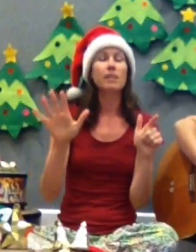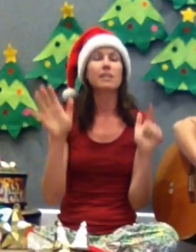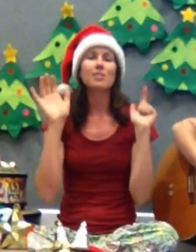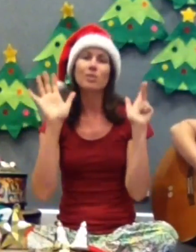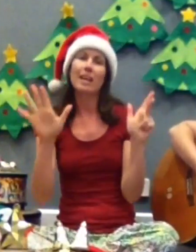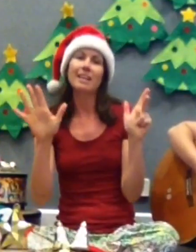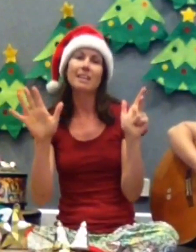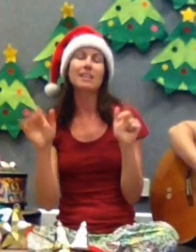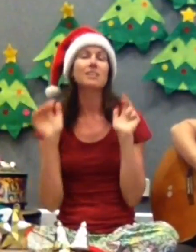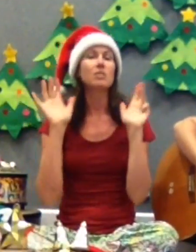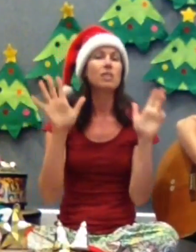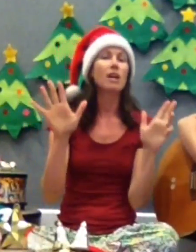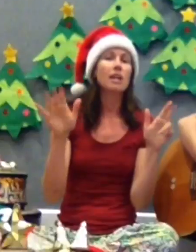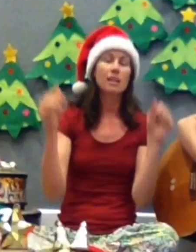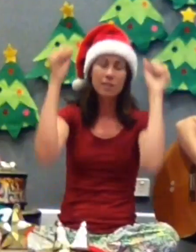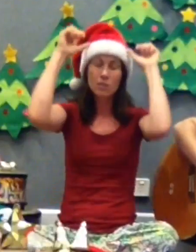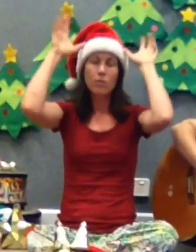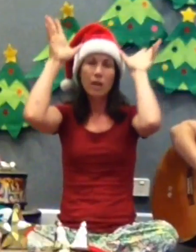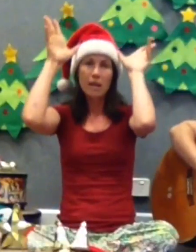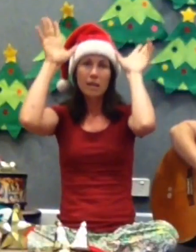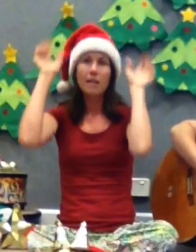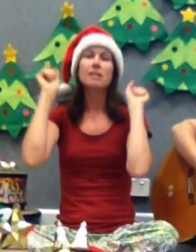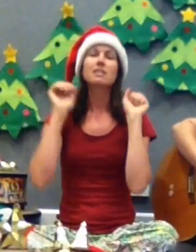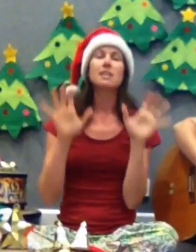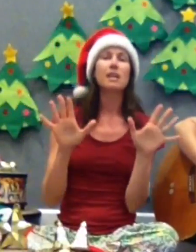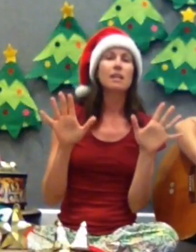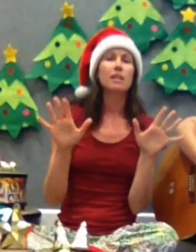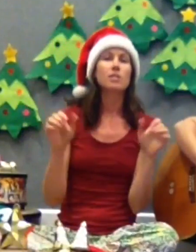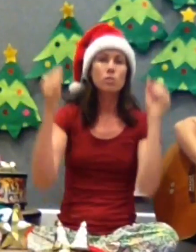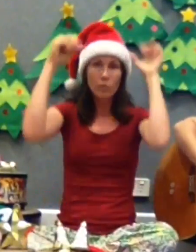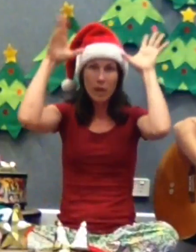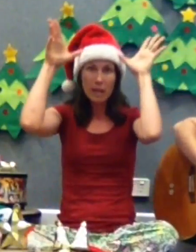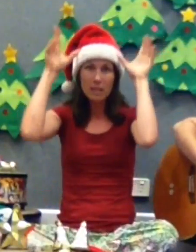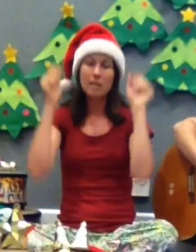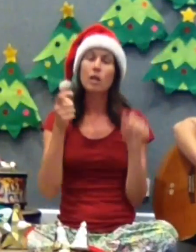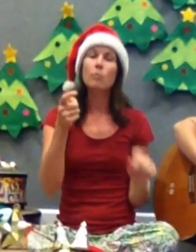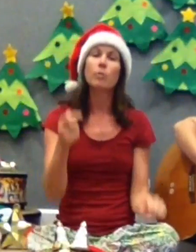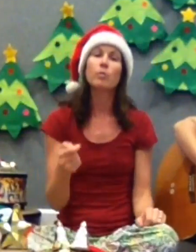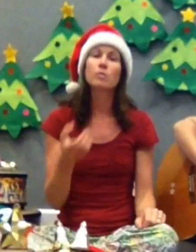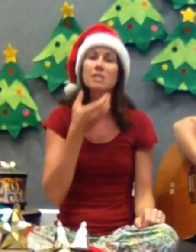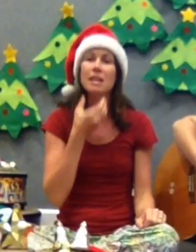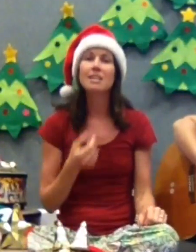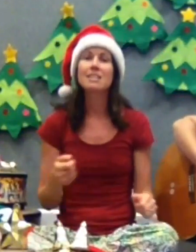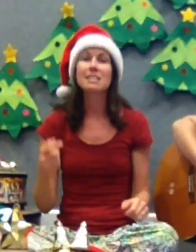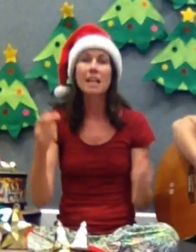little, eight little, nine little reindeer Ten little reindeer pulling Santa's sleigh